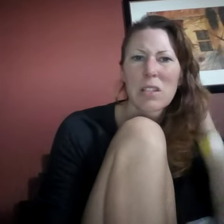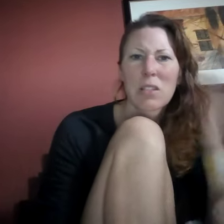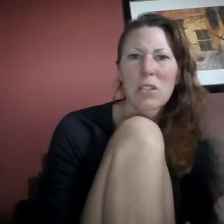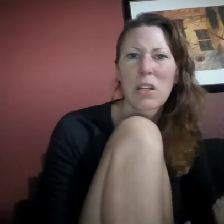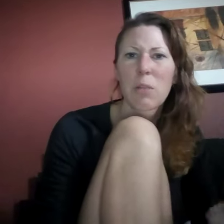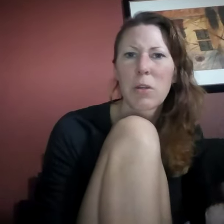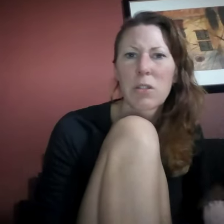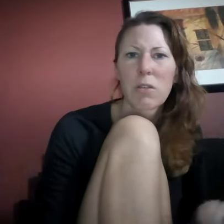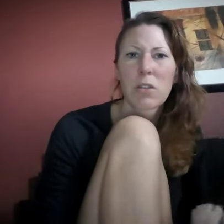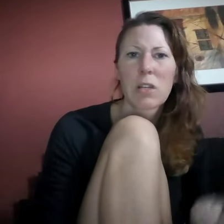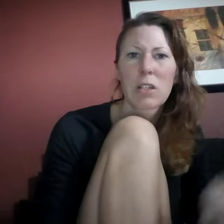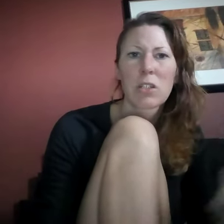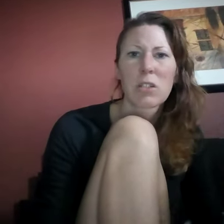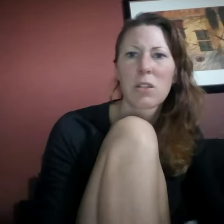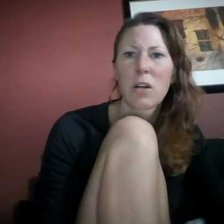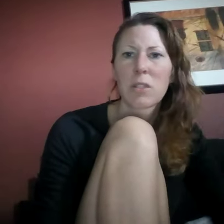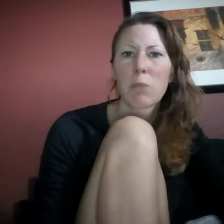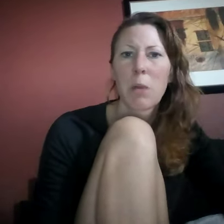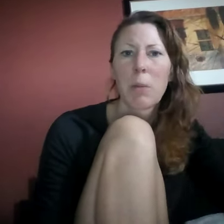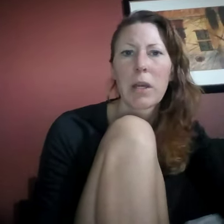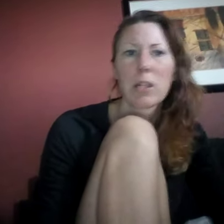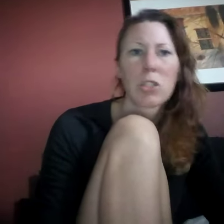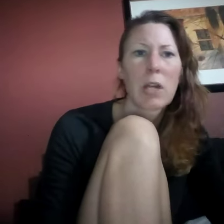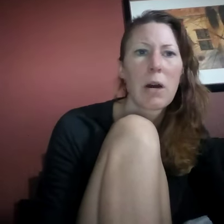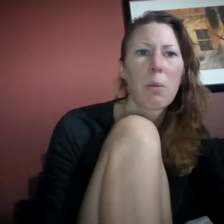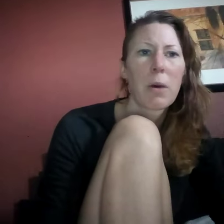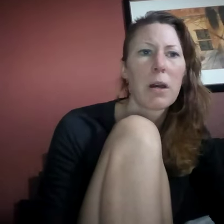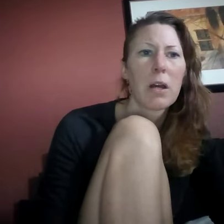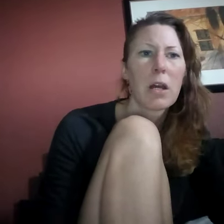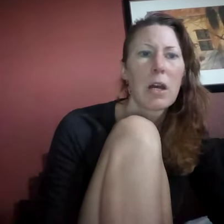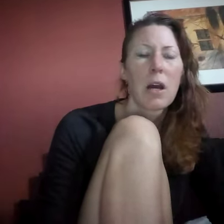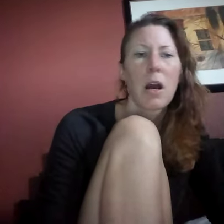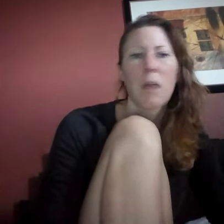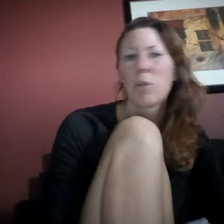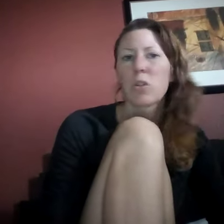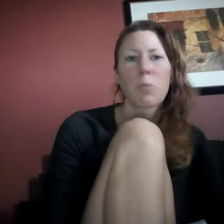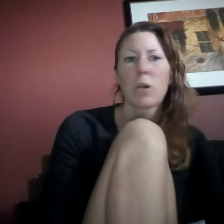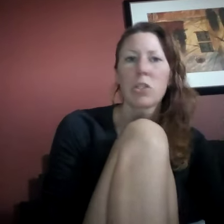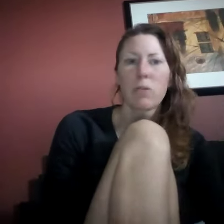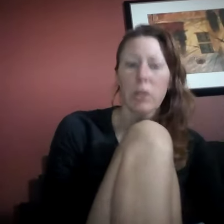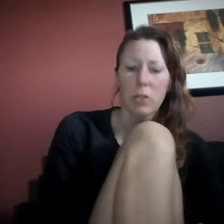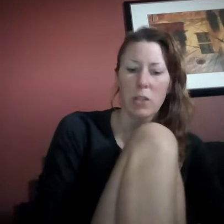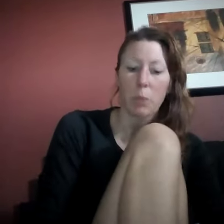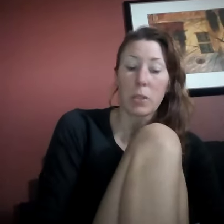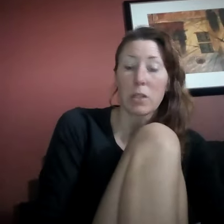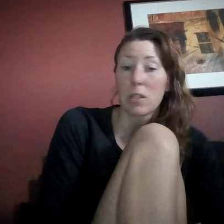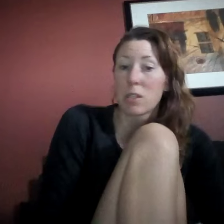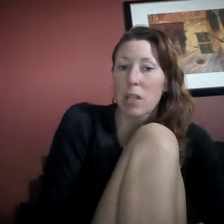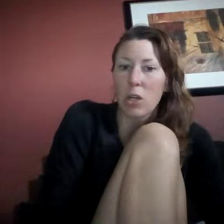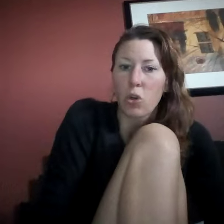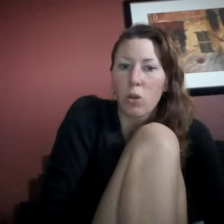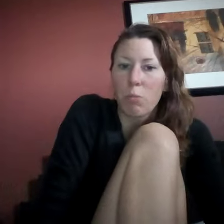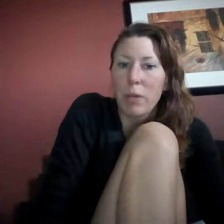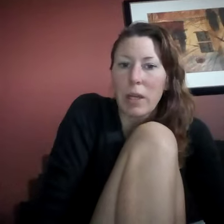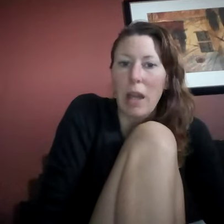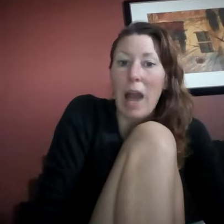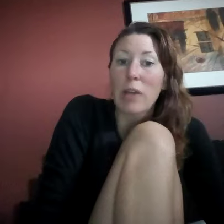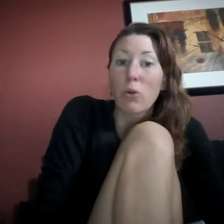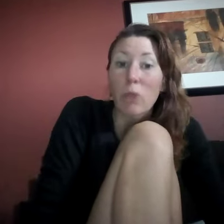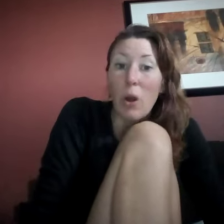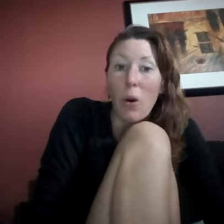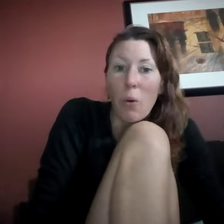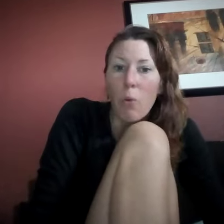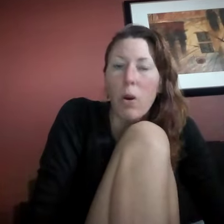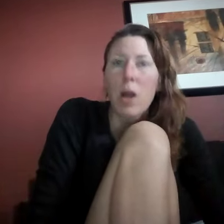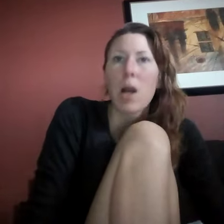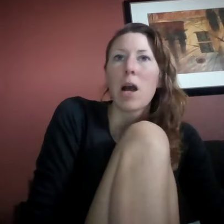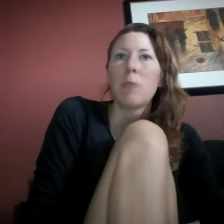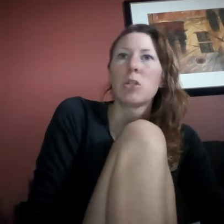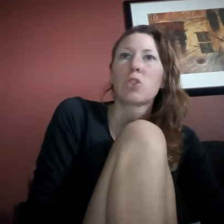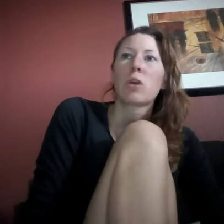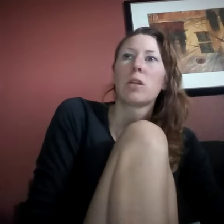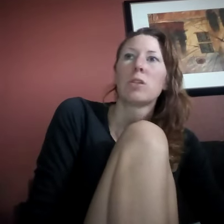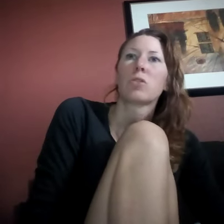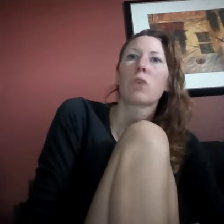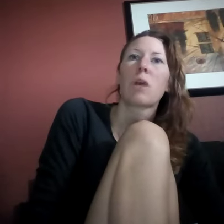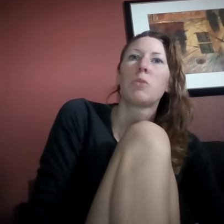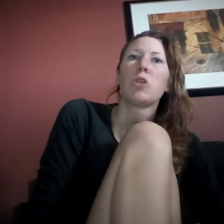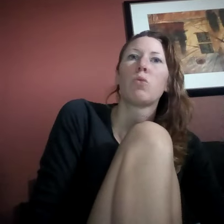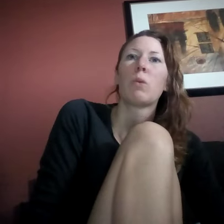there's like a bunch of others. actually just lost my page now, but, um, there's a bunch of other substances that it could be. I don't know. I'm just trying to describe to you what